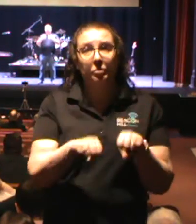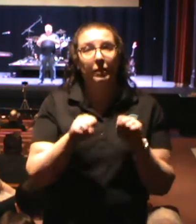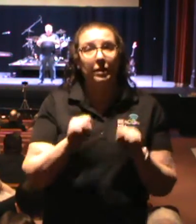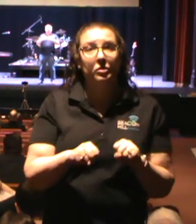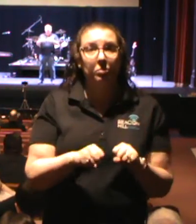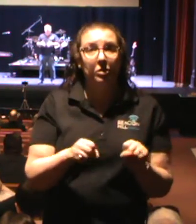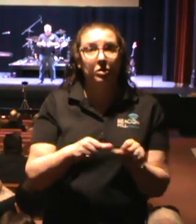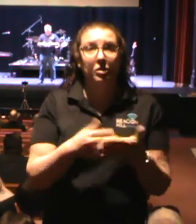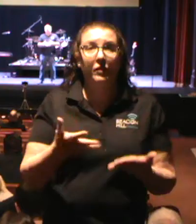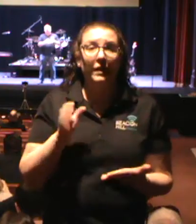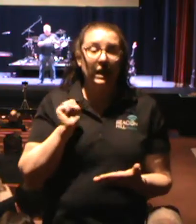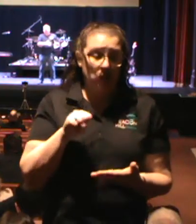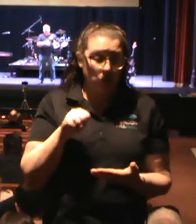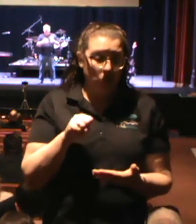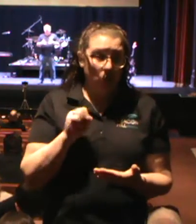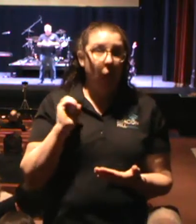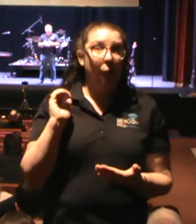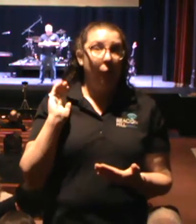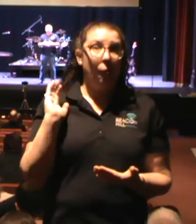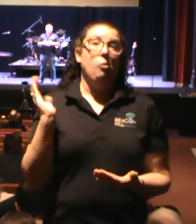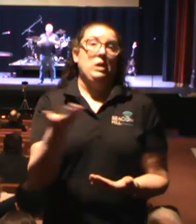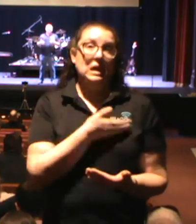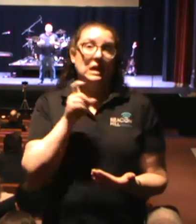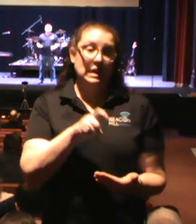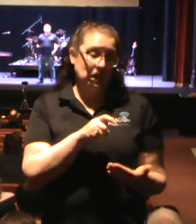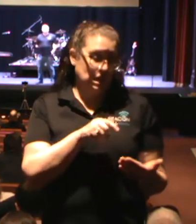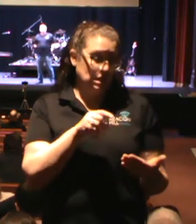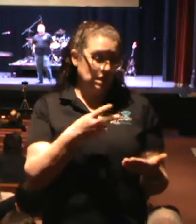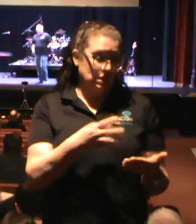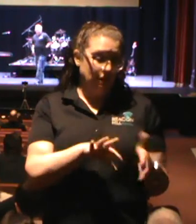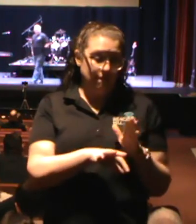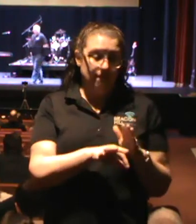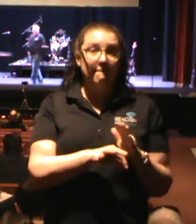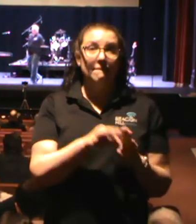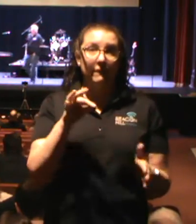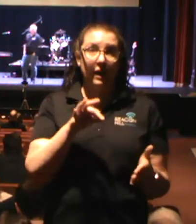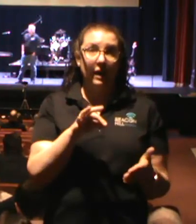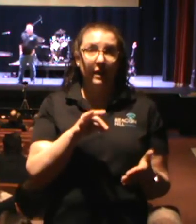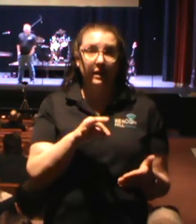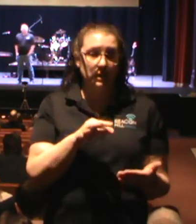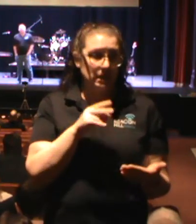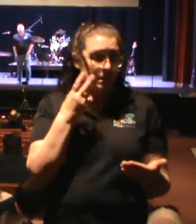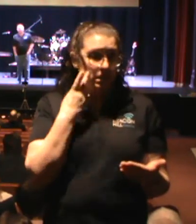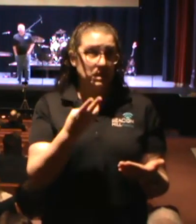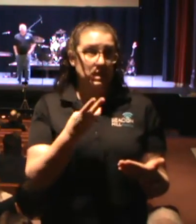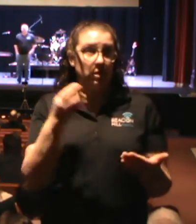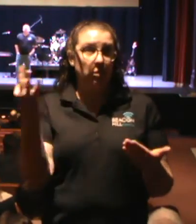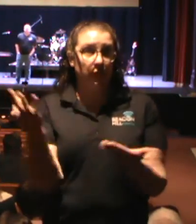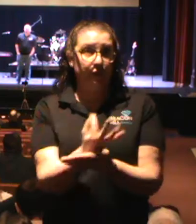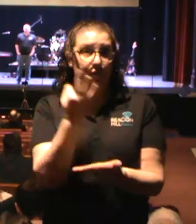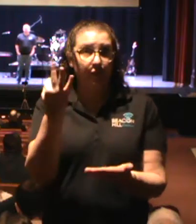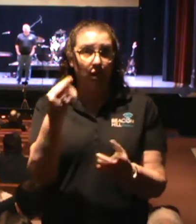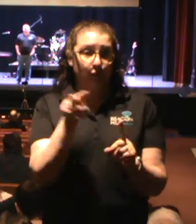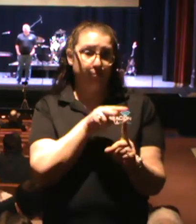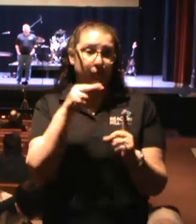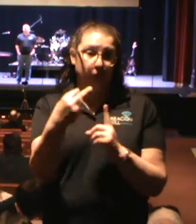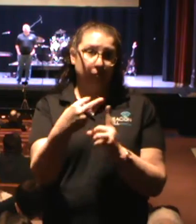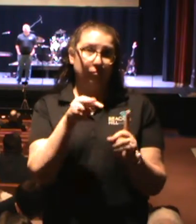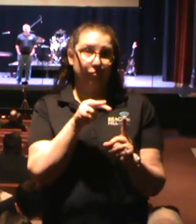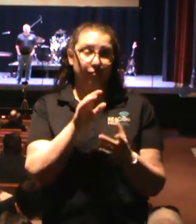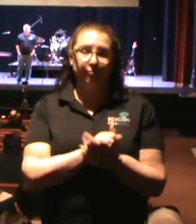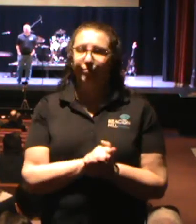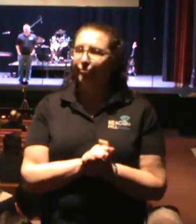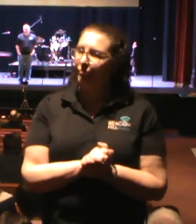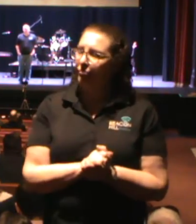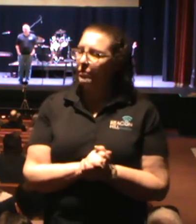as a fresh perspective when we get into God's Word. And I don't know about you. Can't sometimes where you go to church or